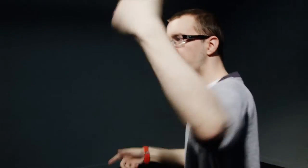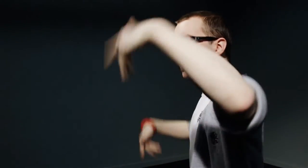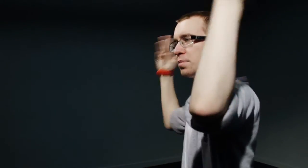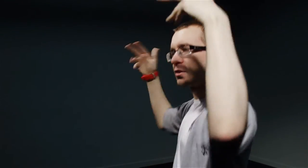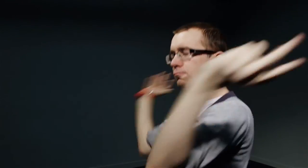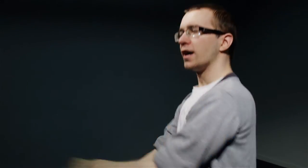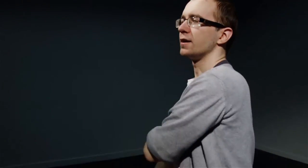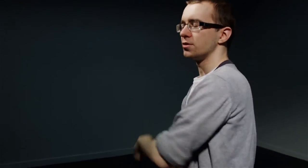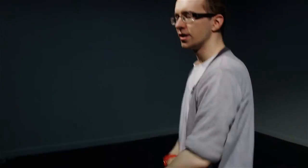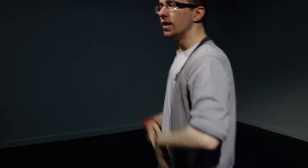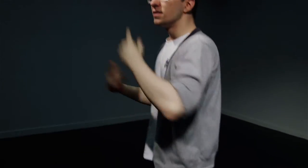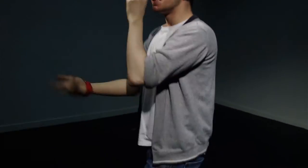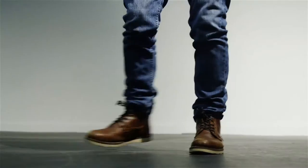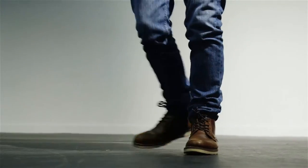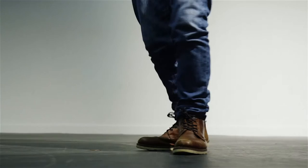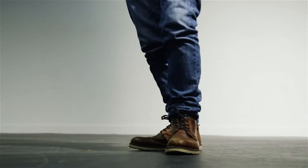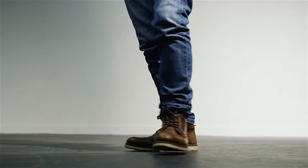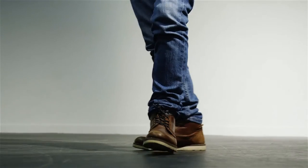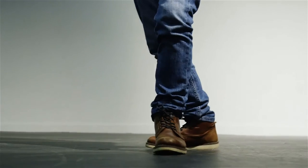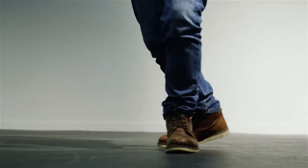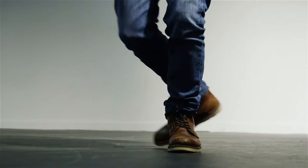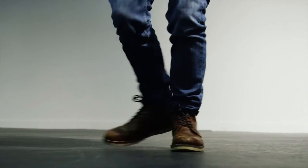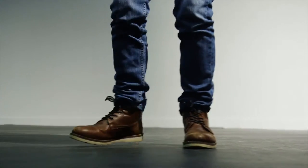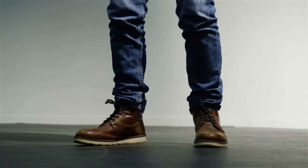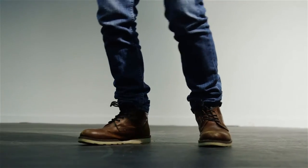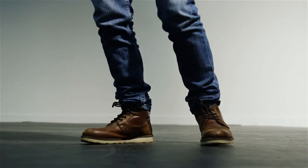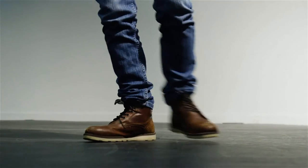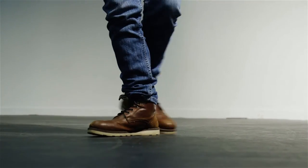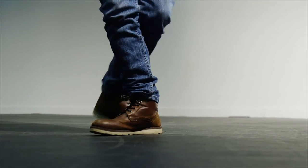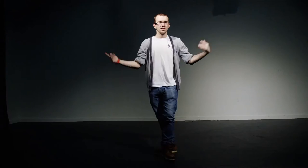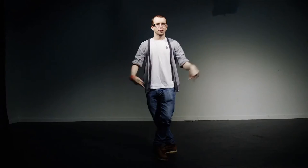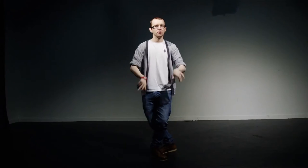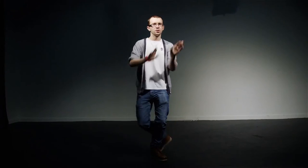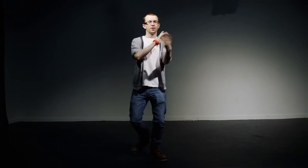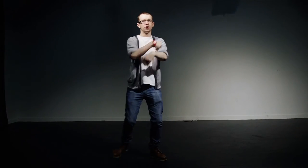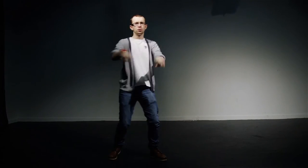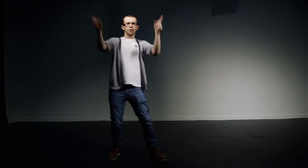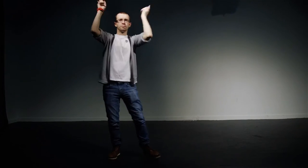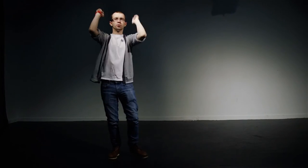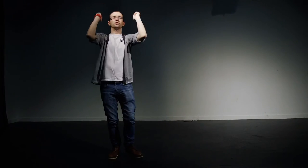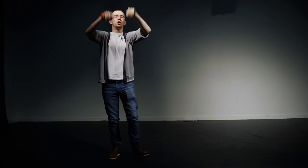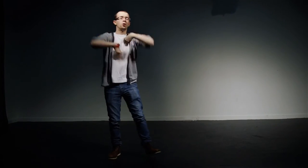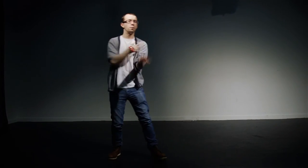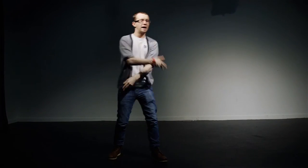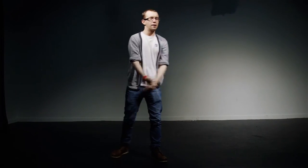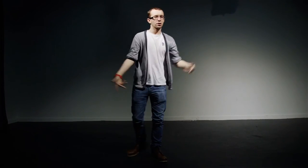be but the rhymes. Since me and Bionja Gil and Naboo, my knowledge and skills have hugely improved. All my work